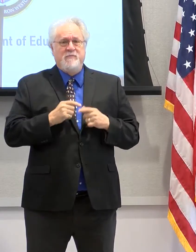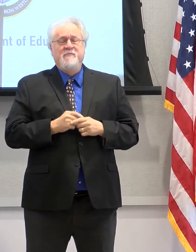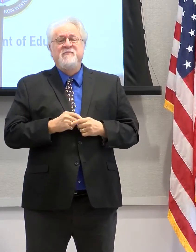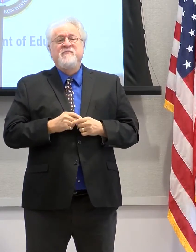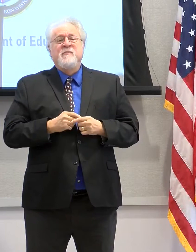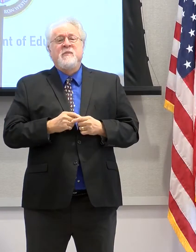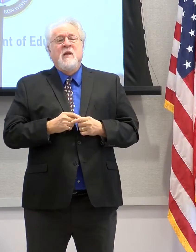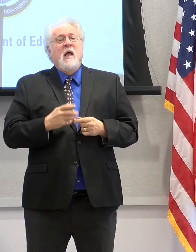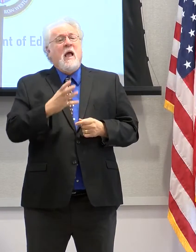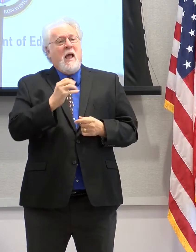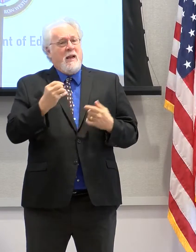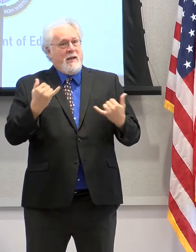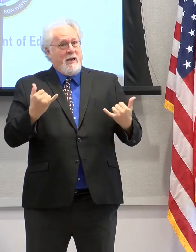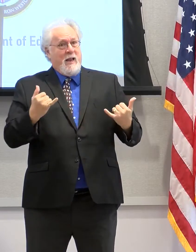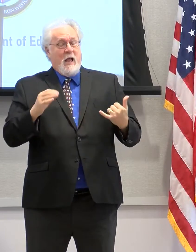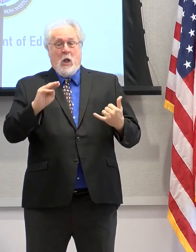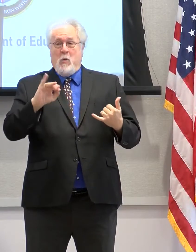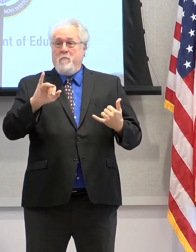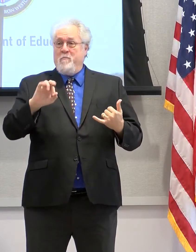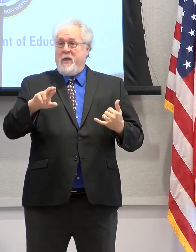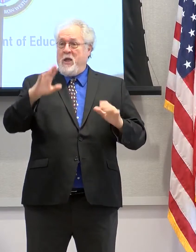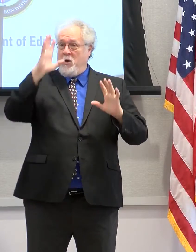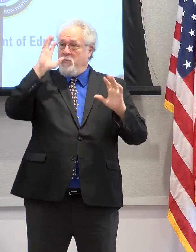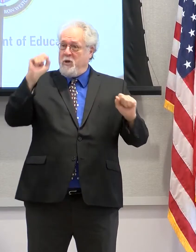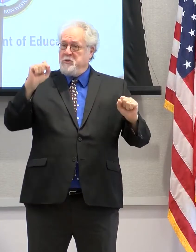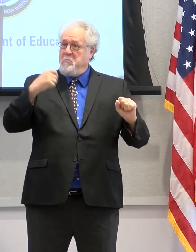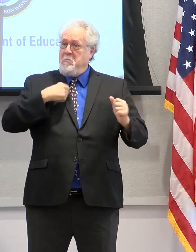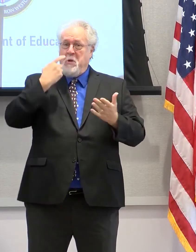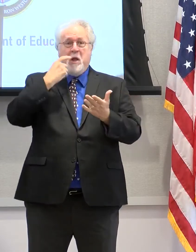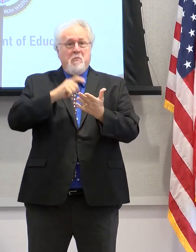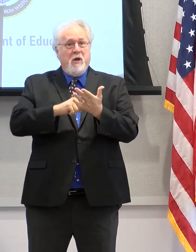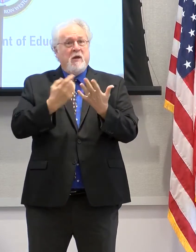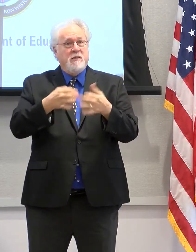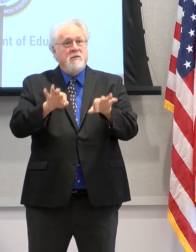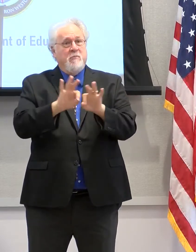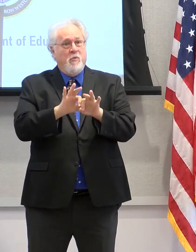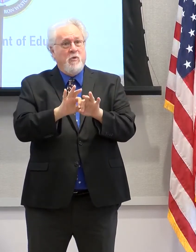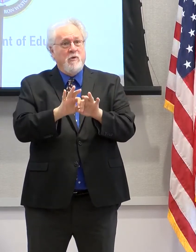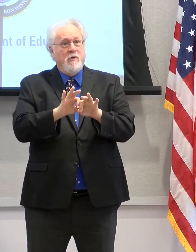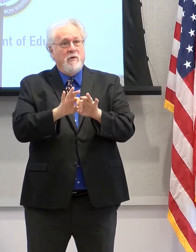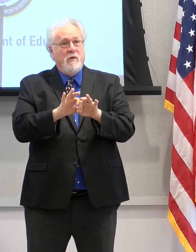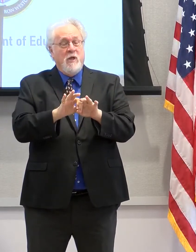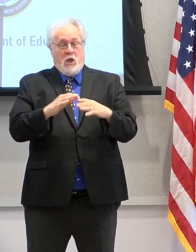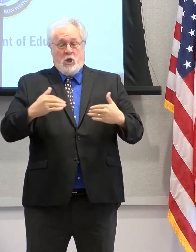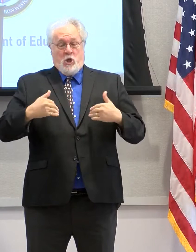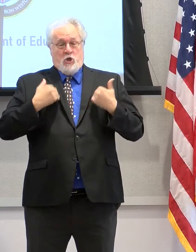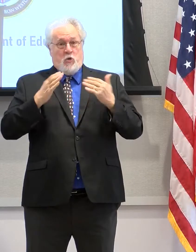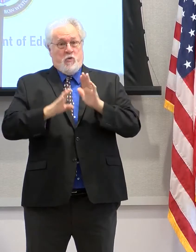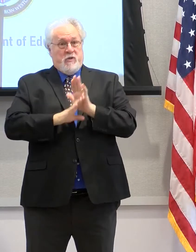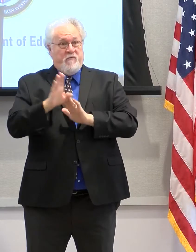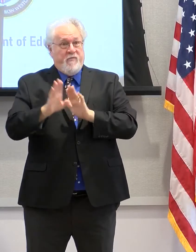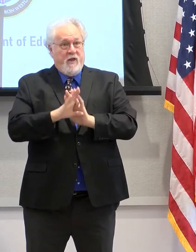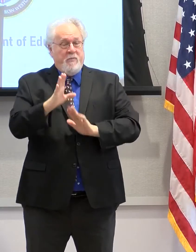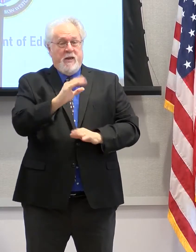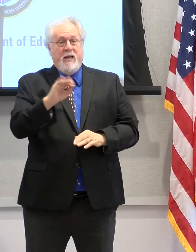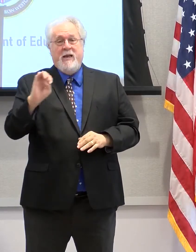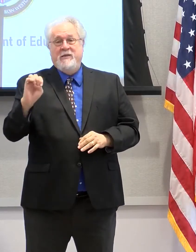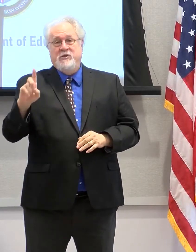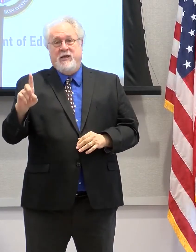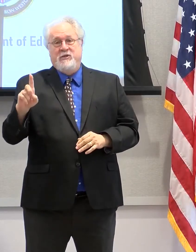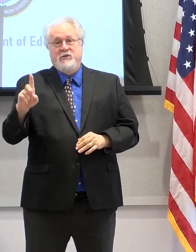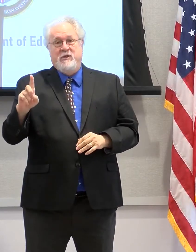Region. And now, as mayor president, I recognize the importance of youth development and education.